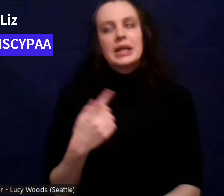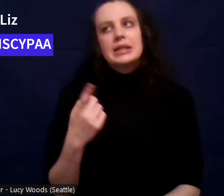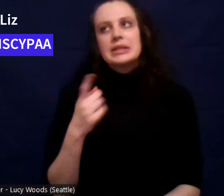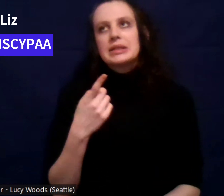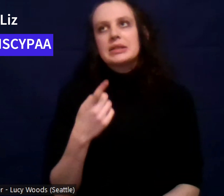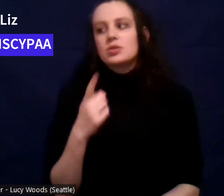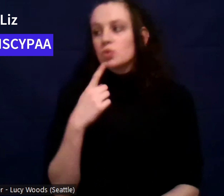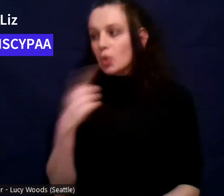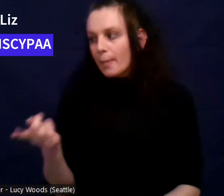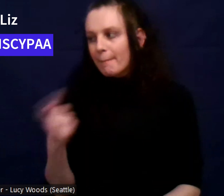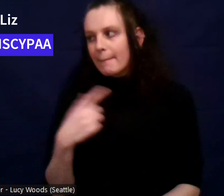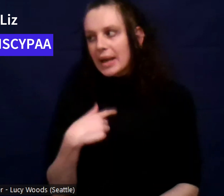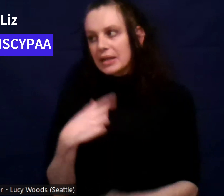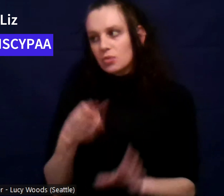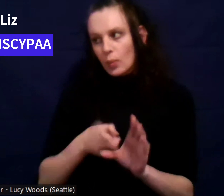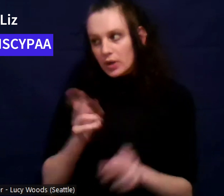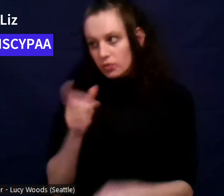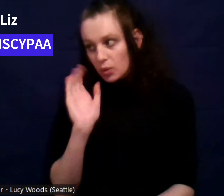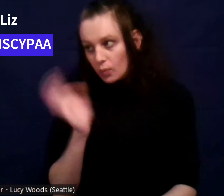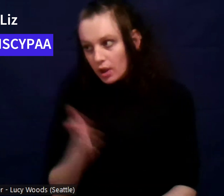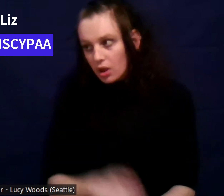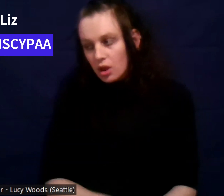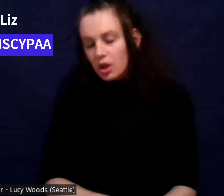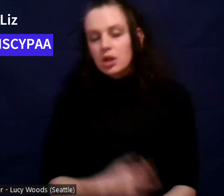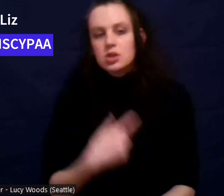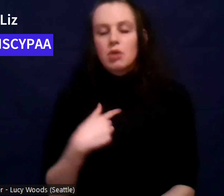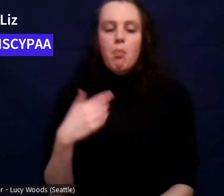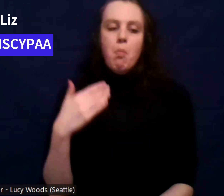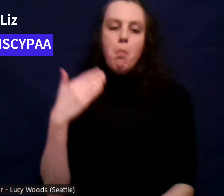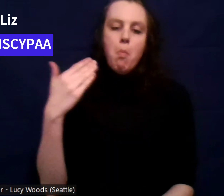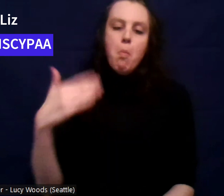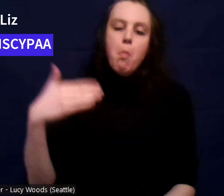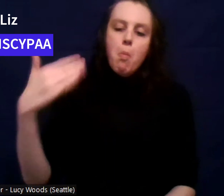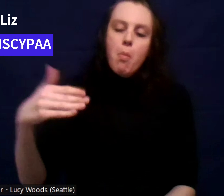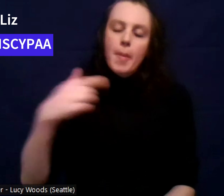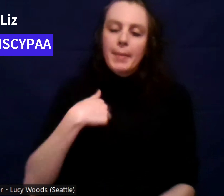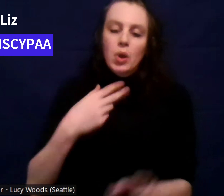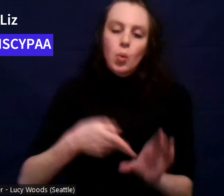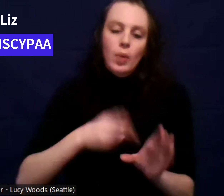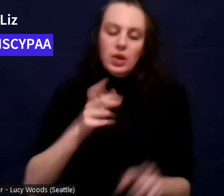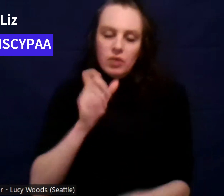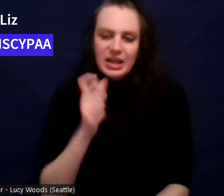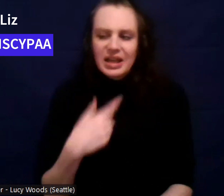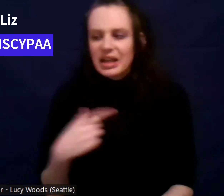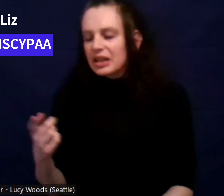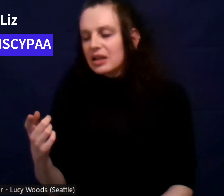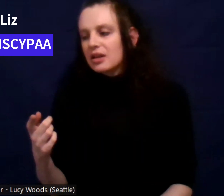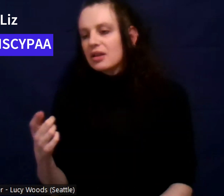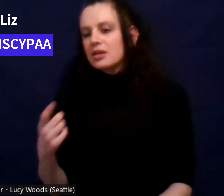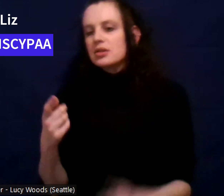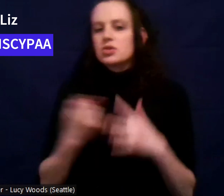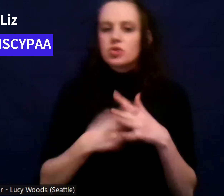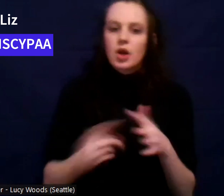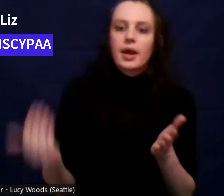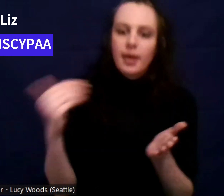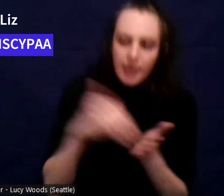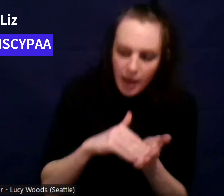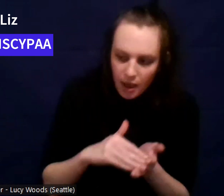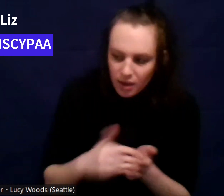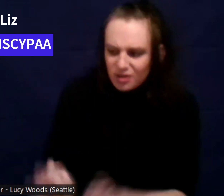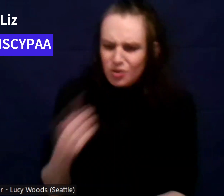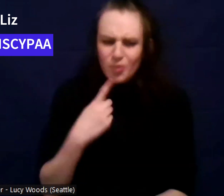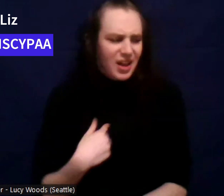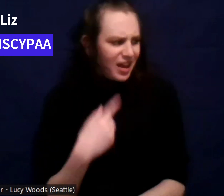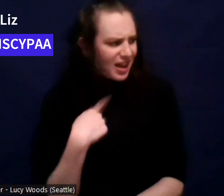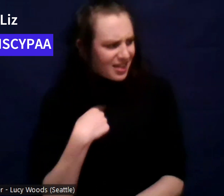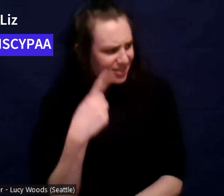this to my therapist and he'd be like, okay. And I'm go a while without drinking. And then I would drink again. And he'd be like, I thought you said you're quitting. And, um,